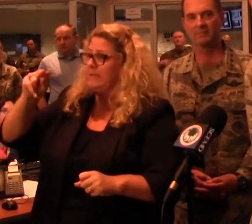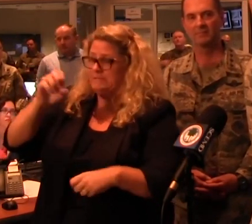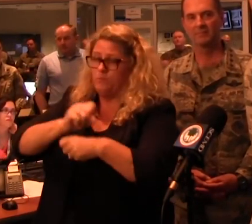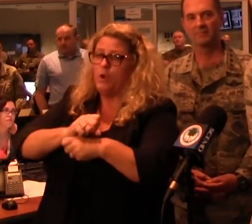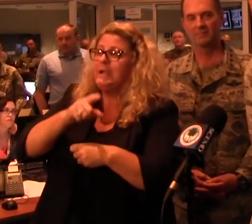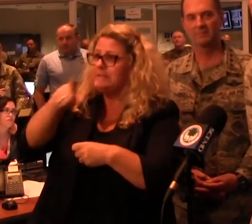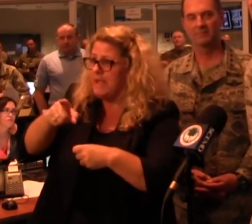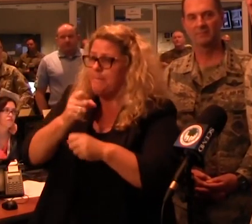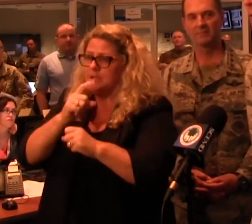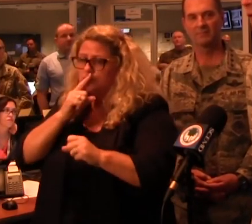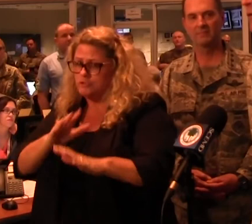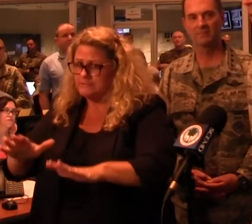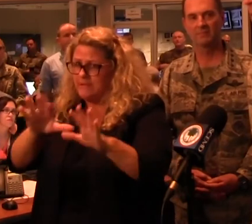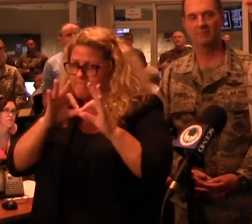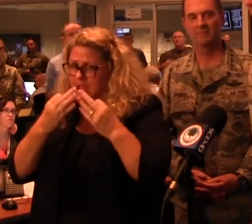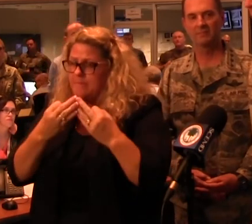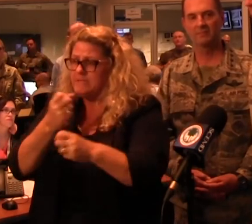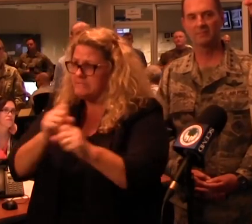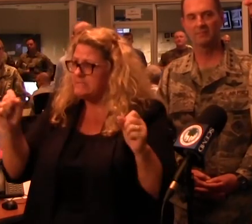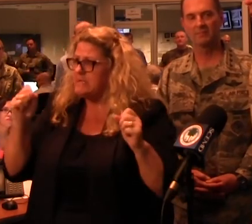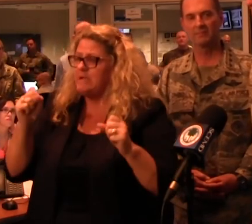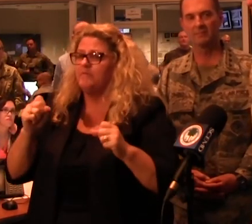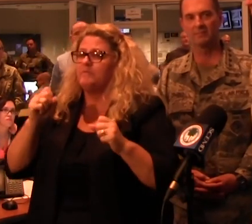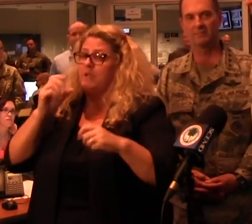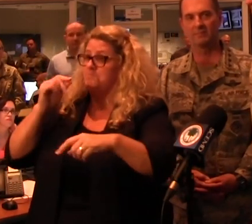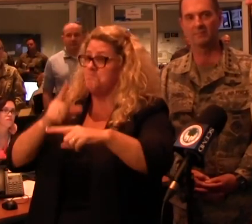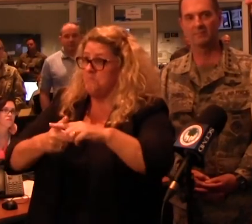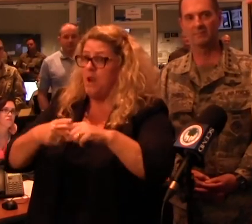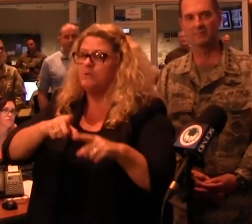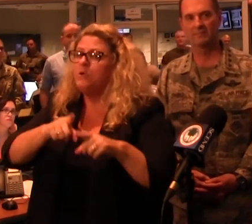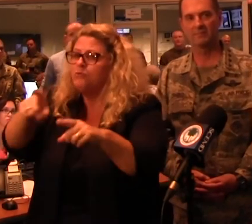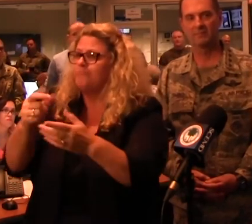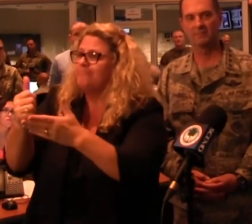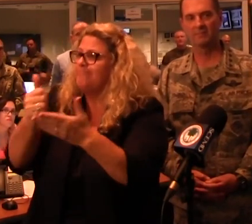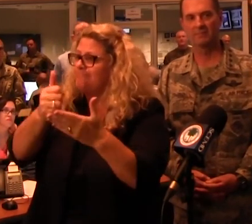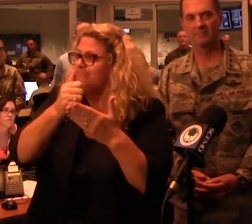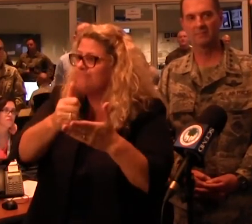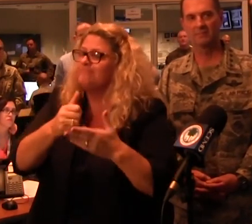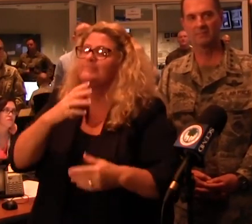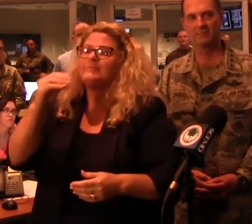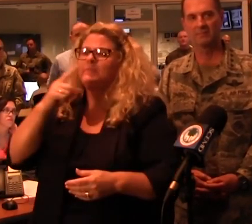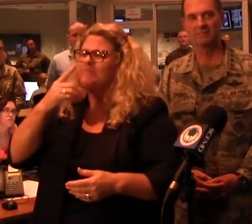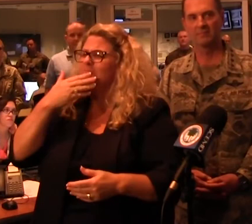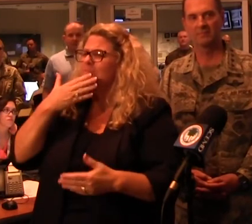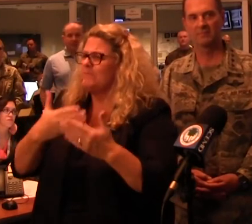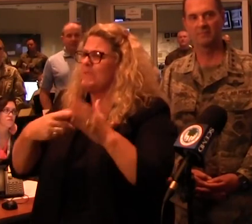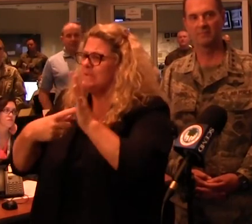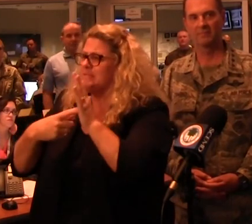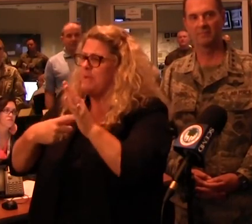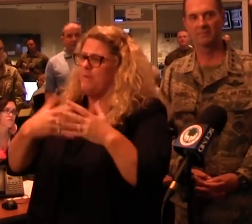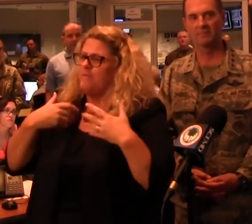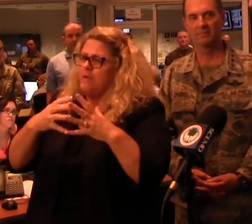of the Marines that are on the base and their families, but they're also been able to get out and help the local community. Another great example of this area just has so many